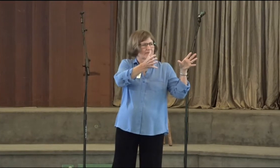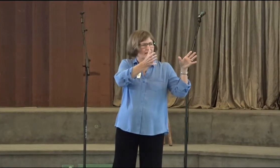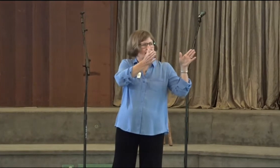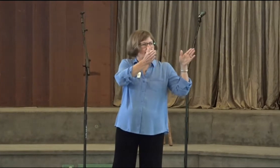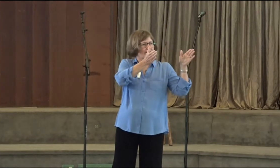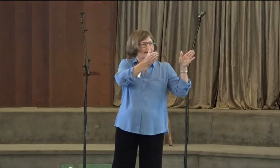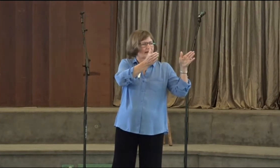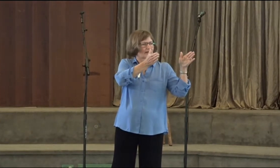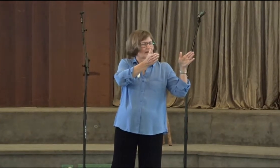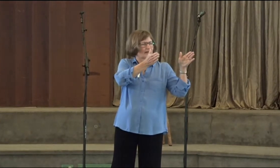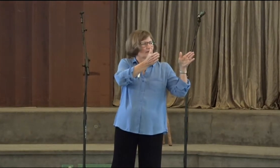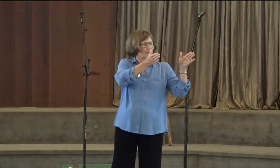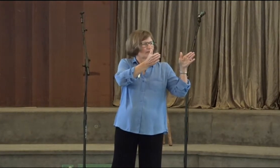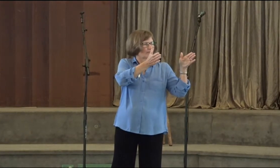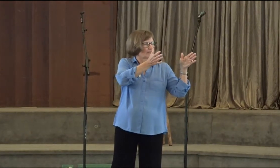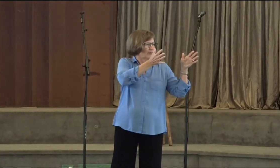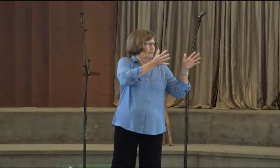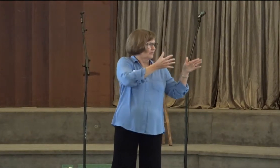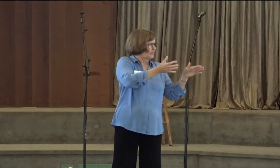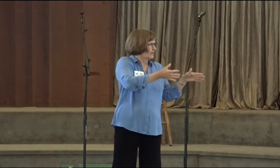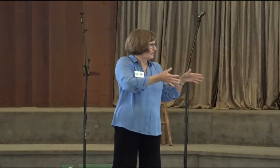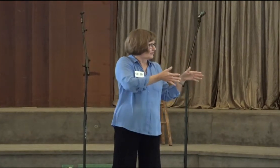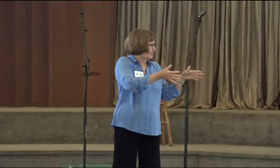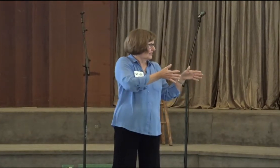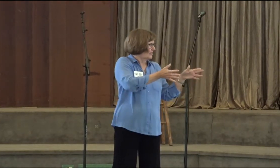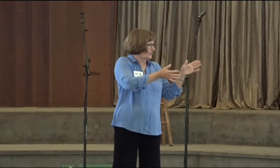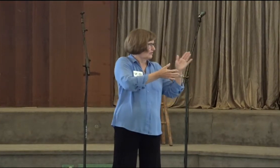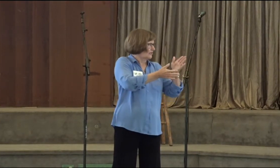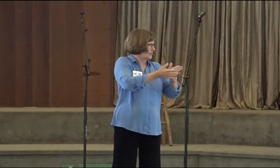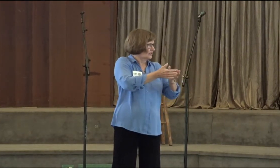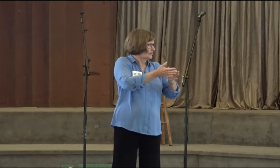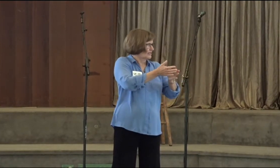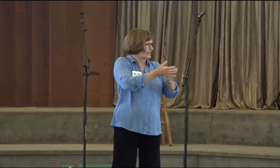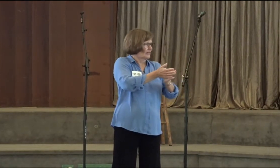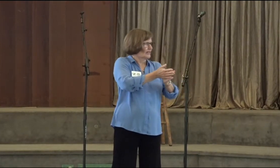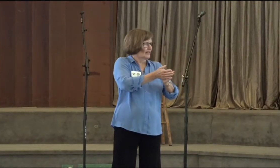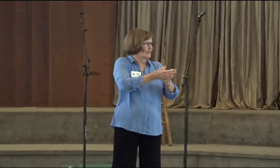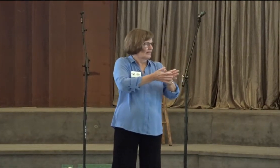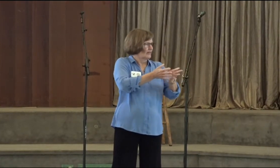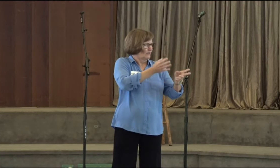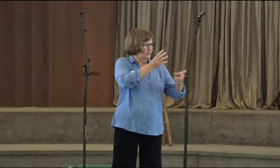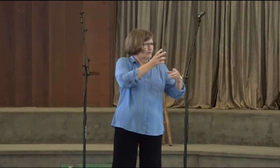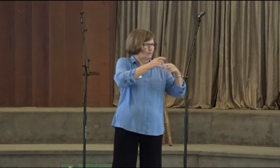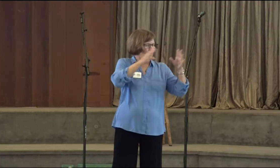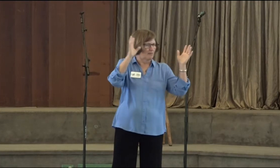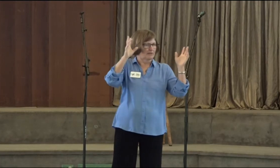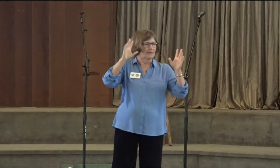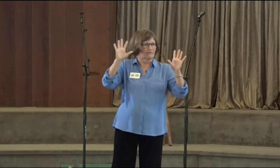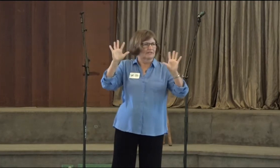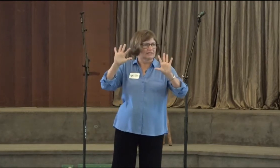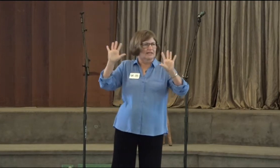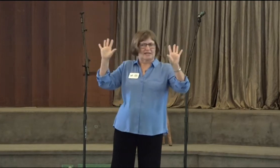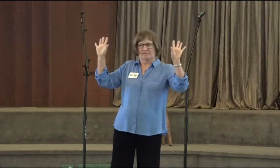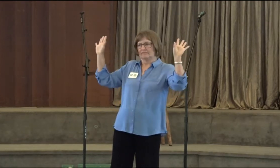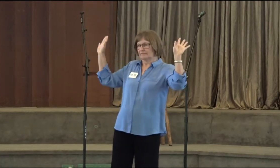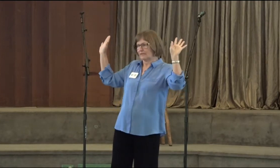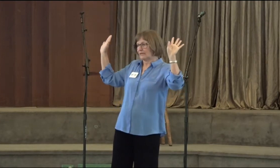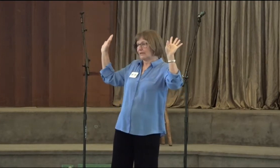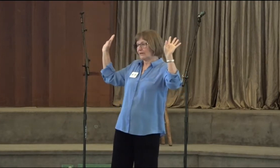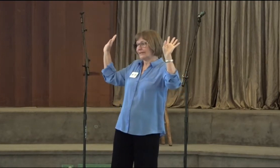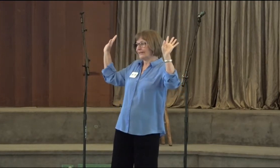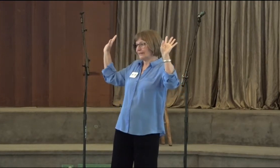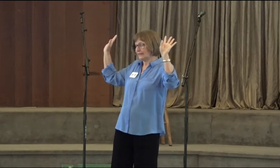lifetime that we were married for 30 years. And it took 30 years until I woke up enough to say,